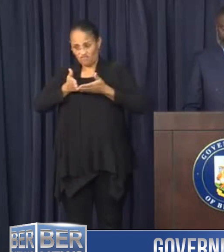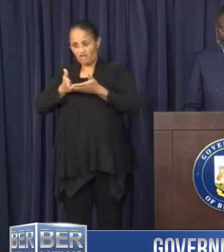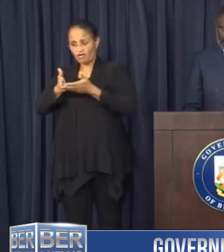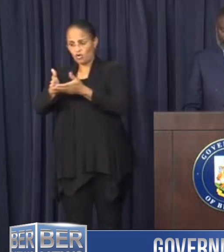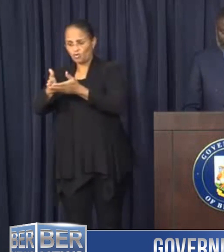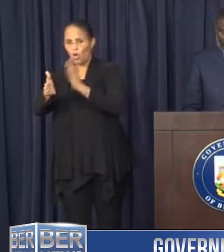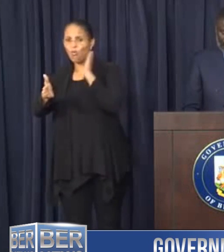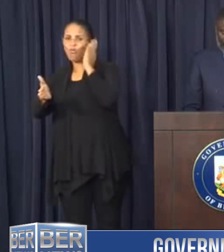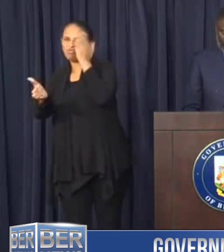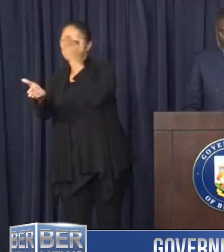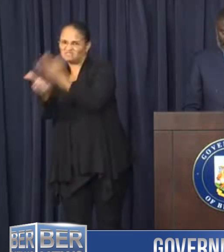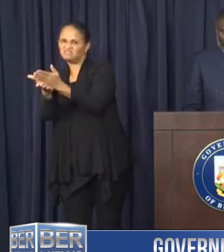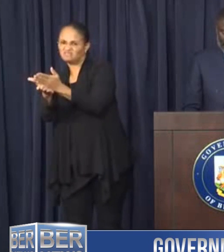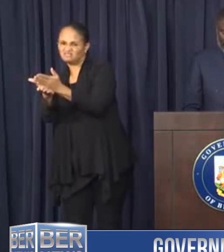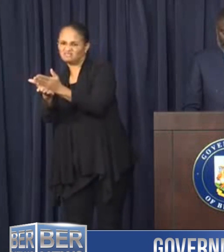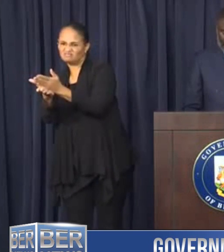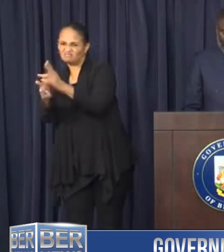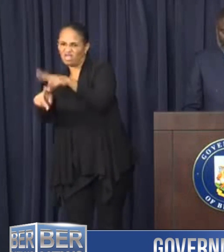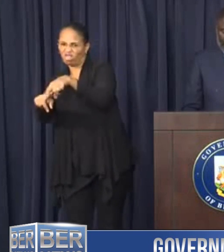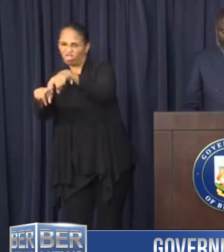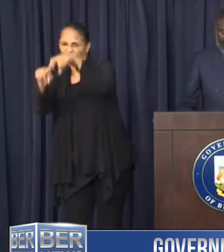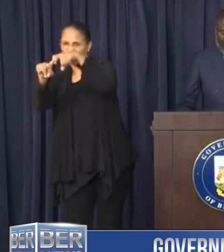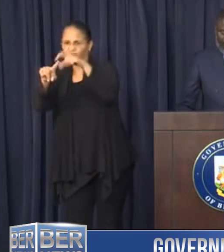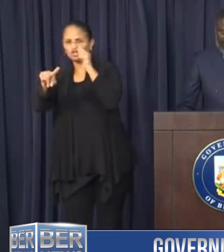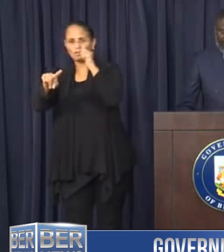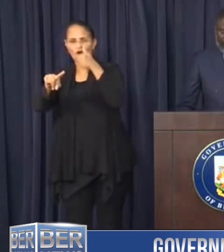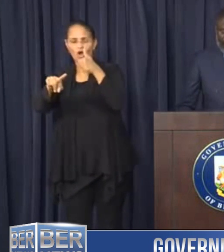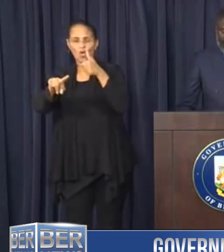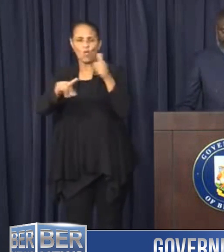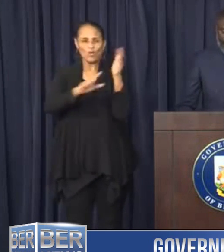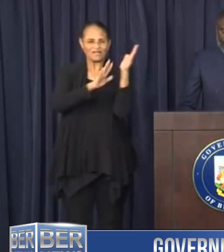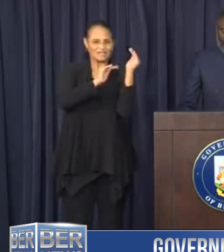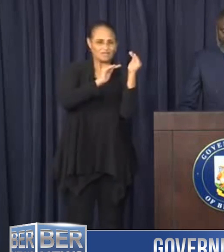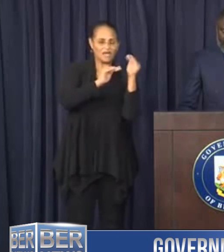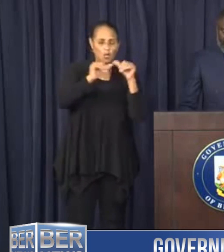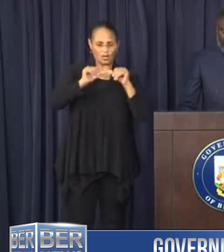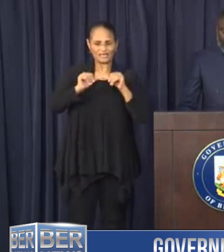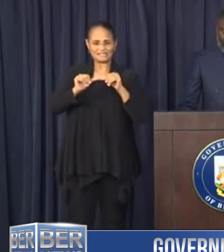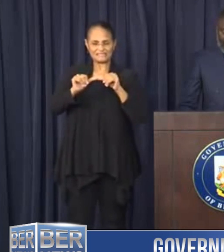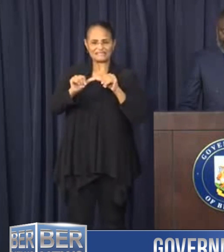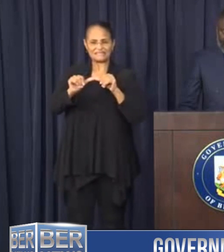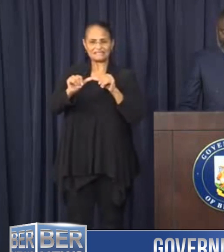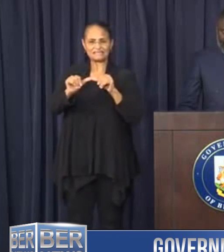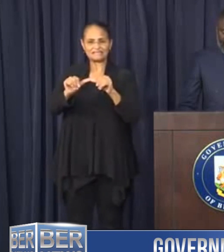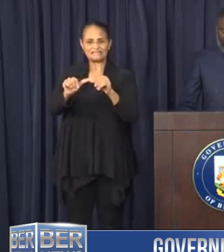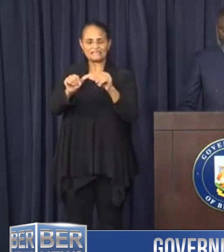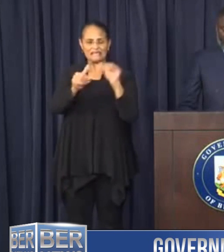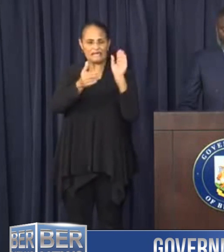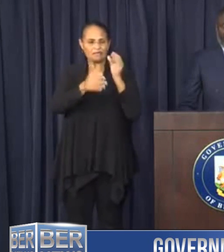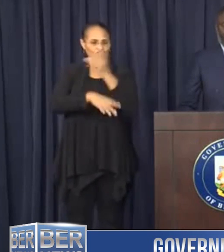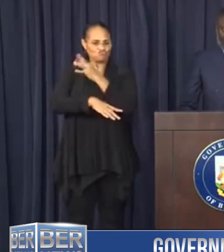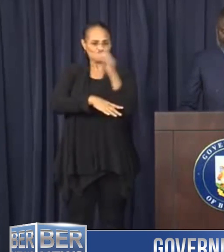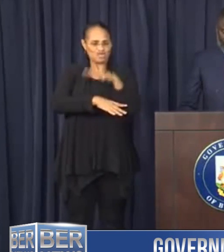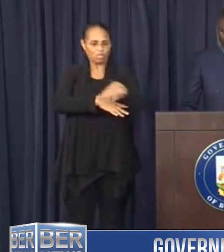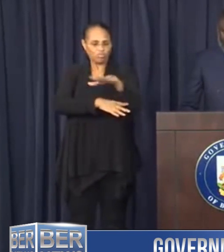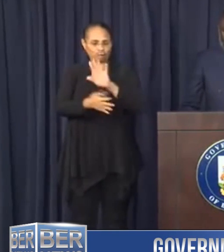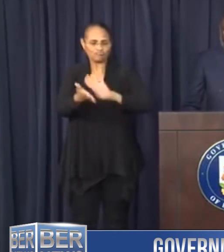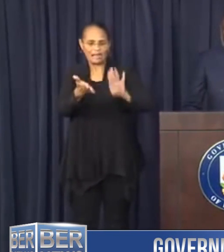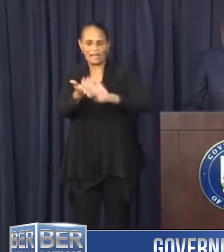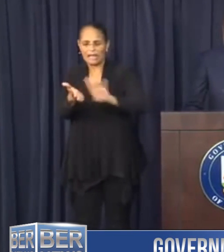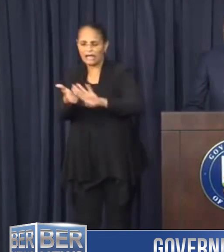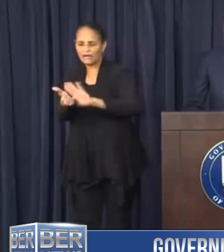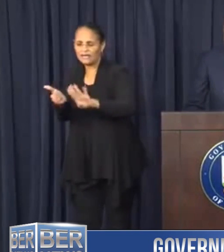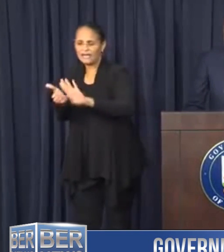suspended tomorrow. We anticipate that there will continue to be debris clearing, especially as the